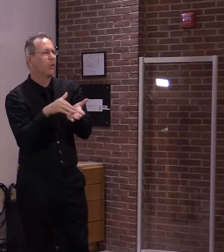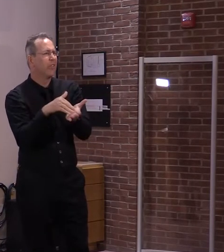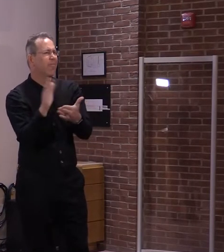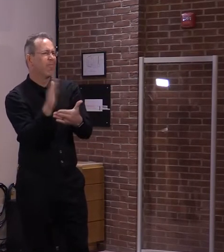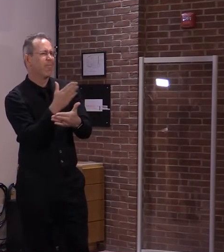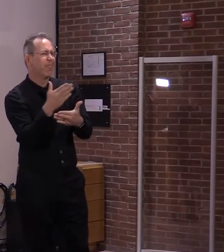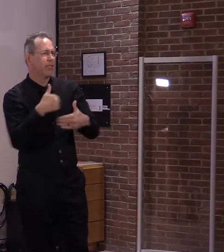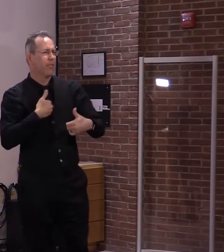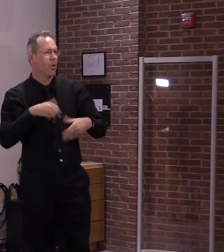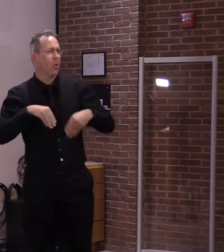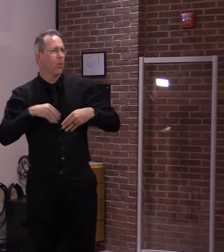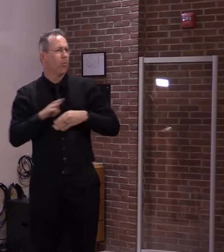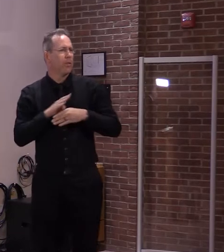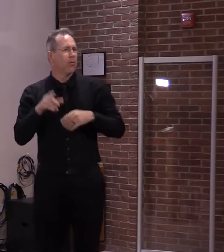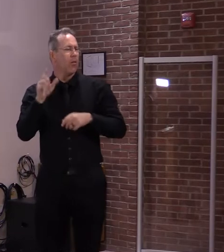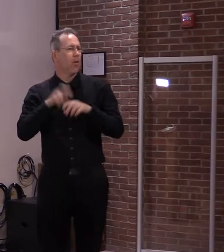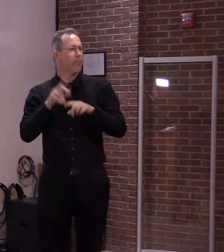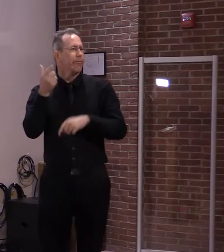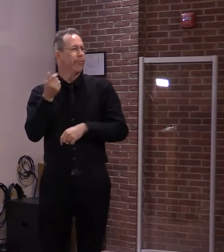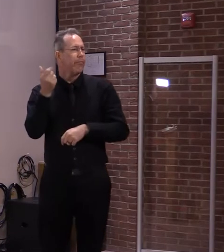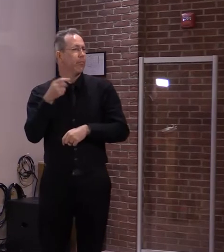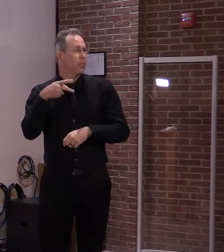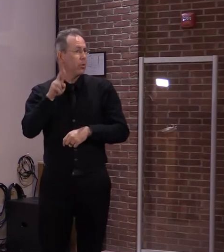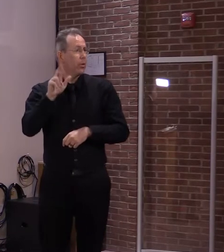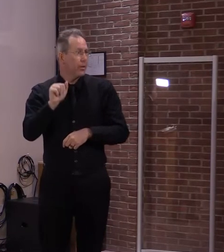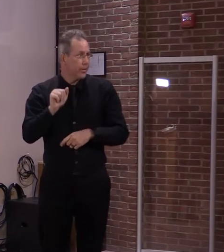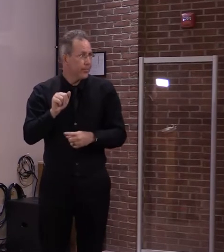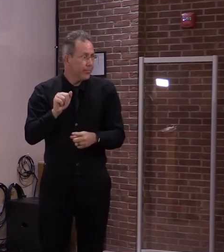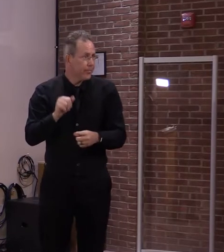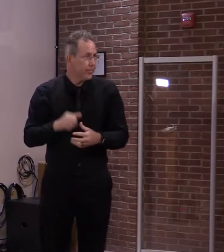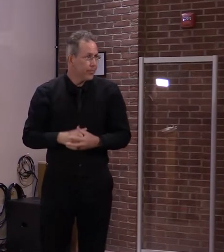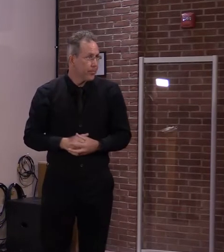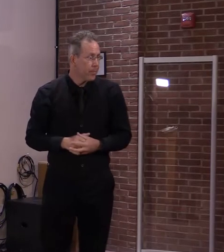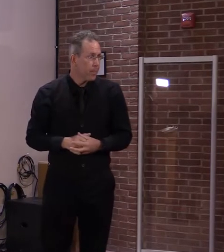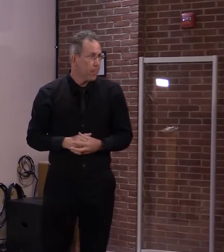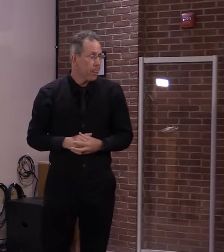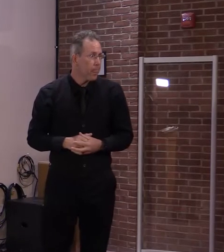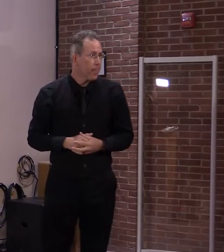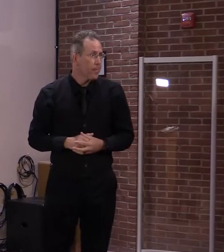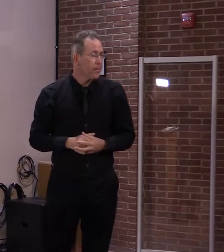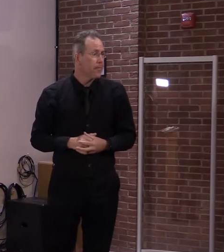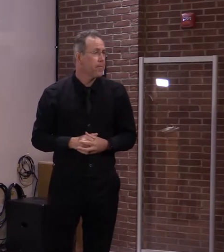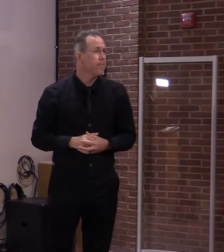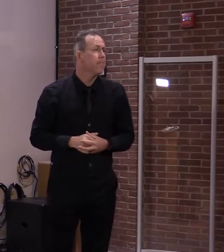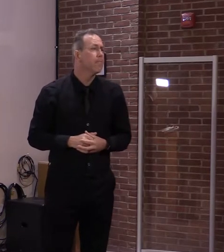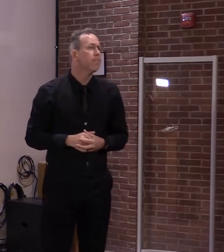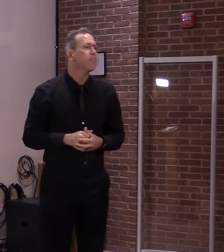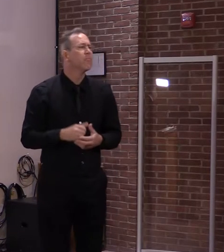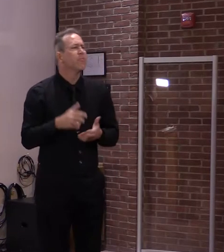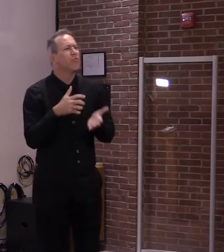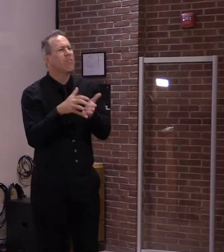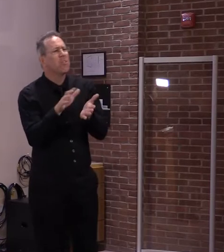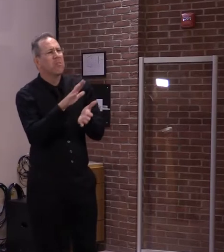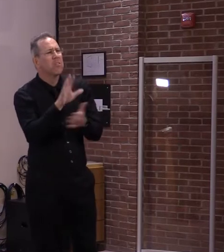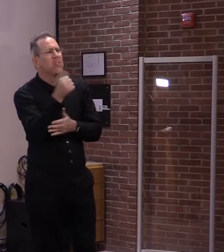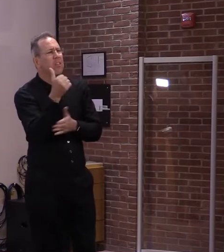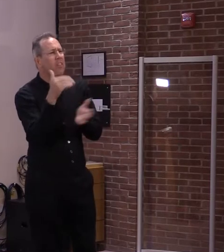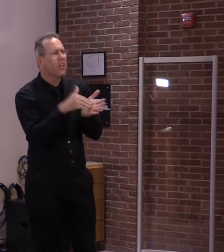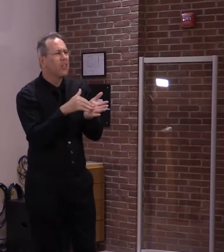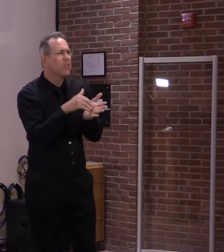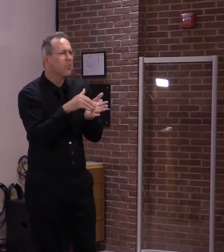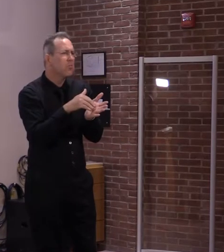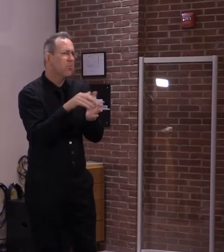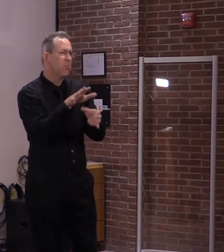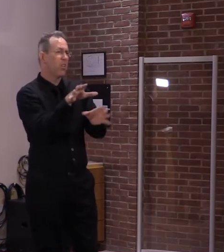some form of regular unemployment insurance and roughly 10,000 individuals collecting